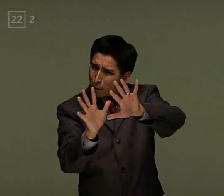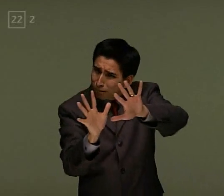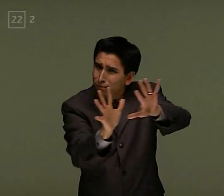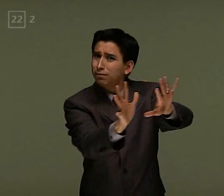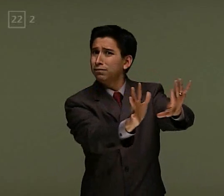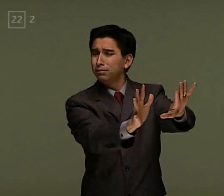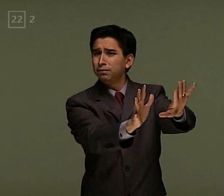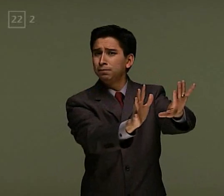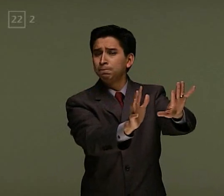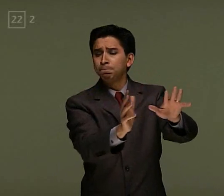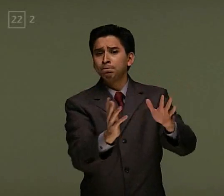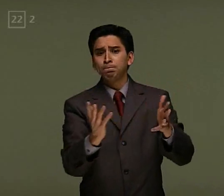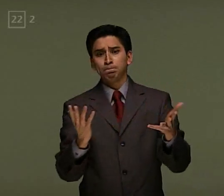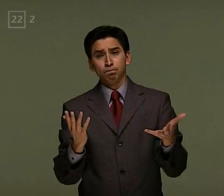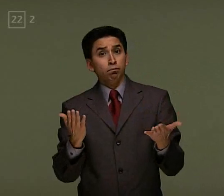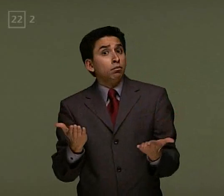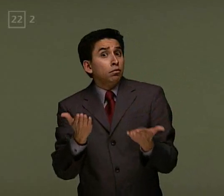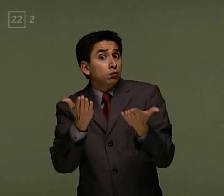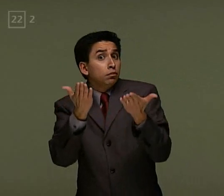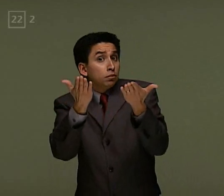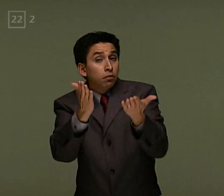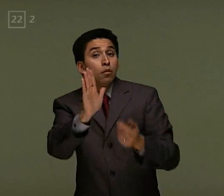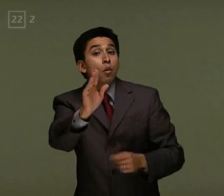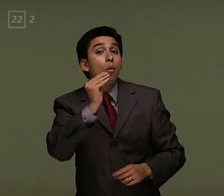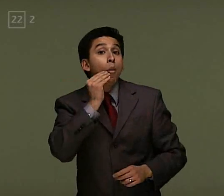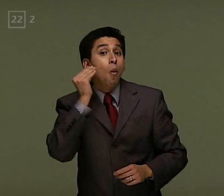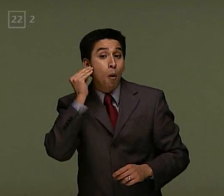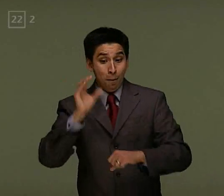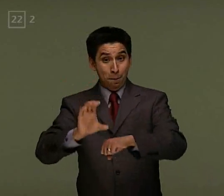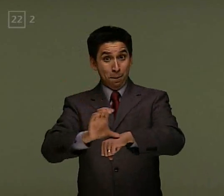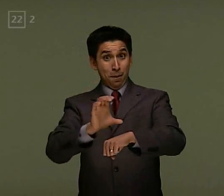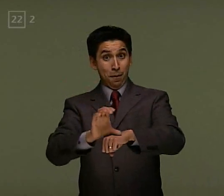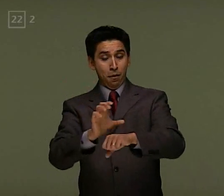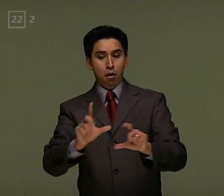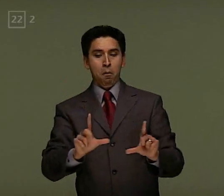Then I fuck yo bitch Eat that wonton soup Wear like